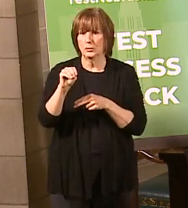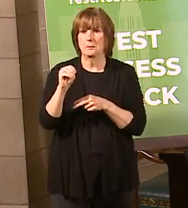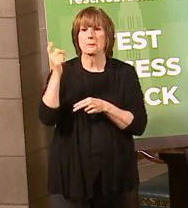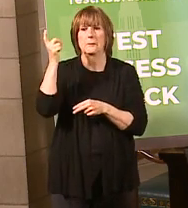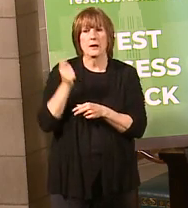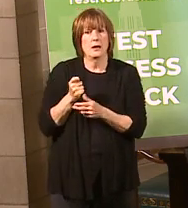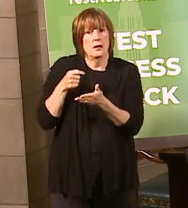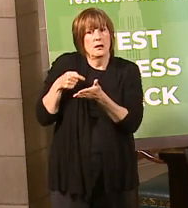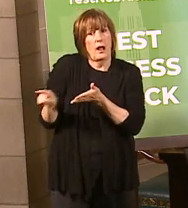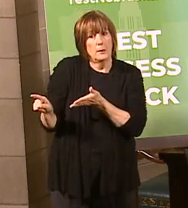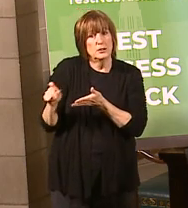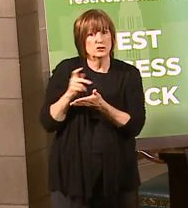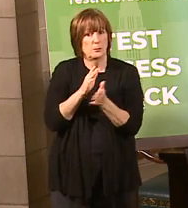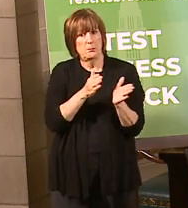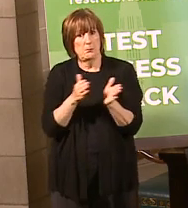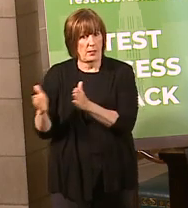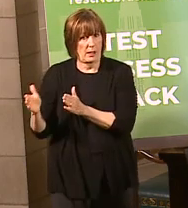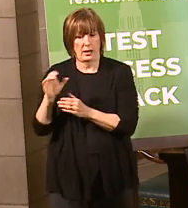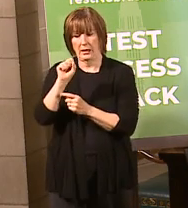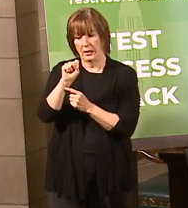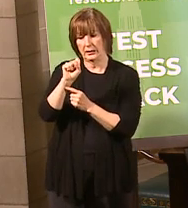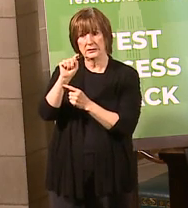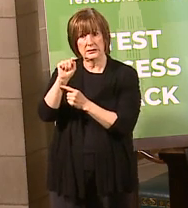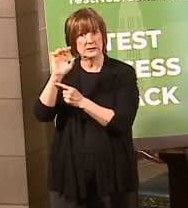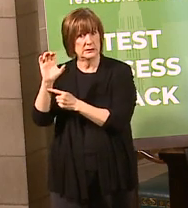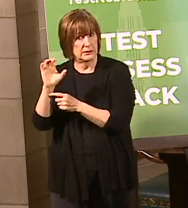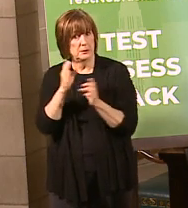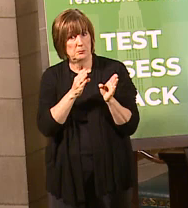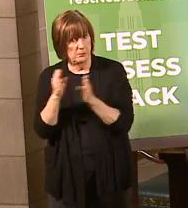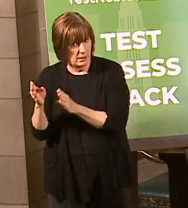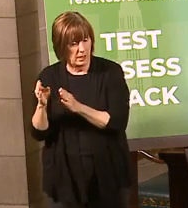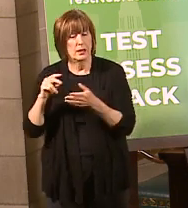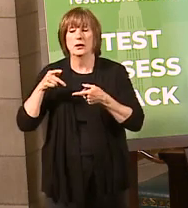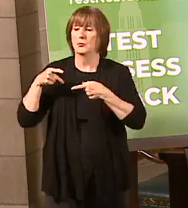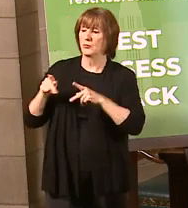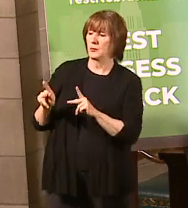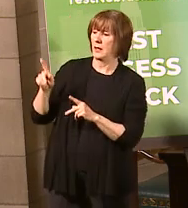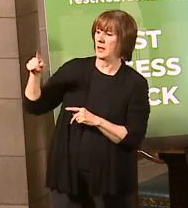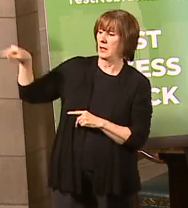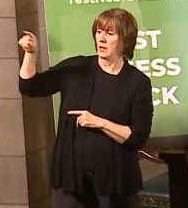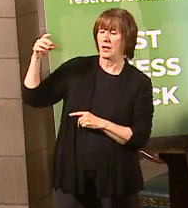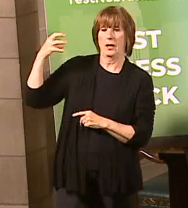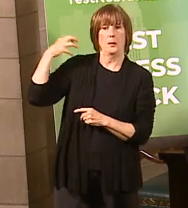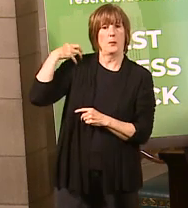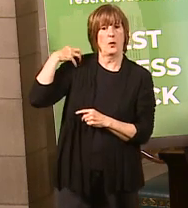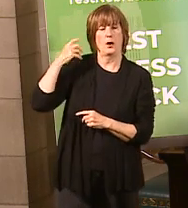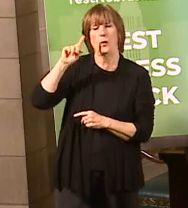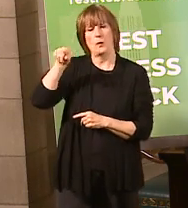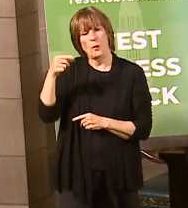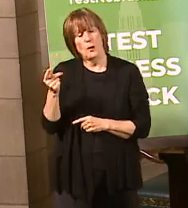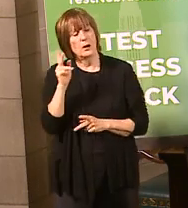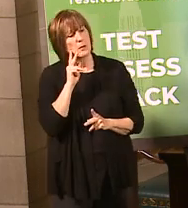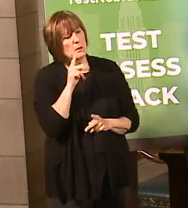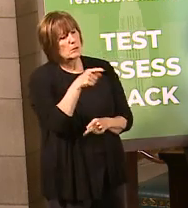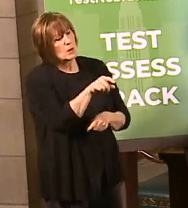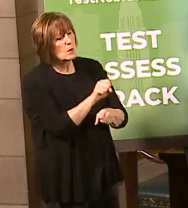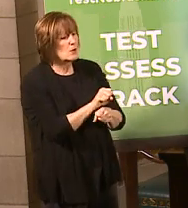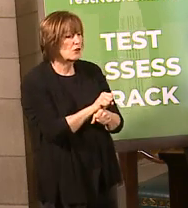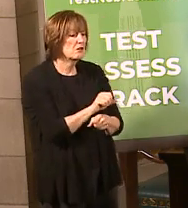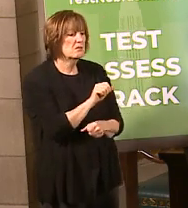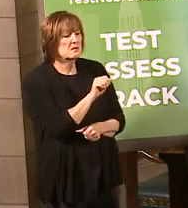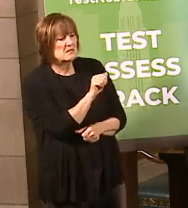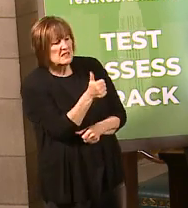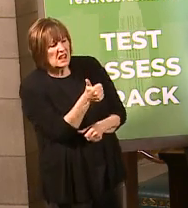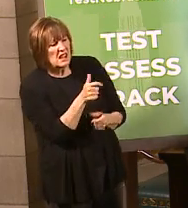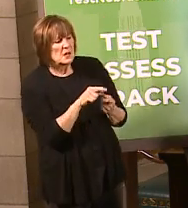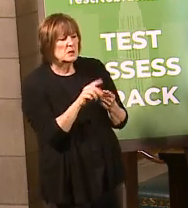So what the short-term compensation plan does is it allows employers to only have people work maybe between 10% and